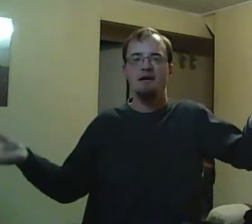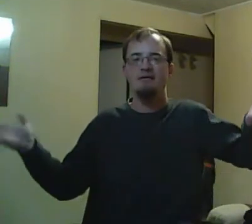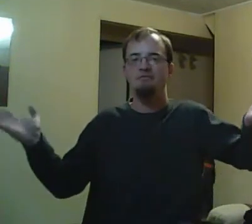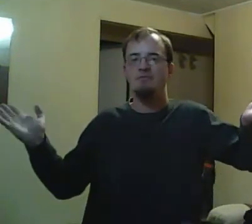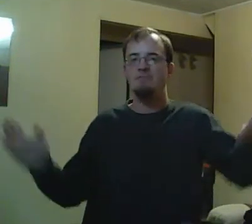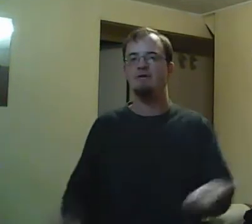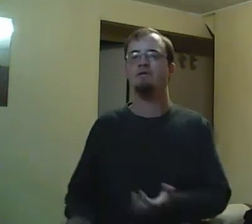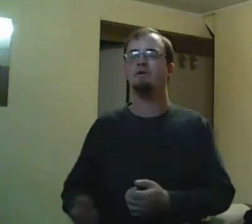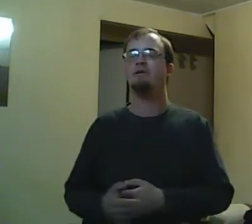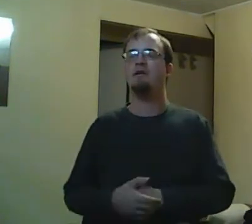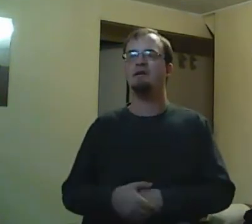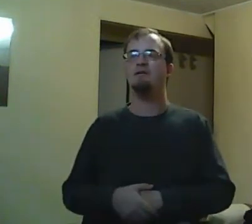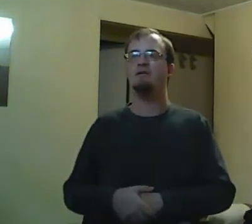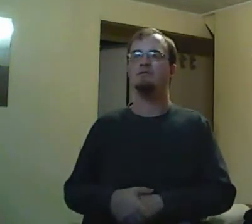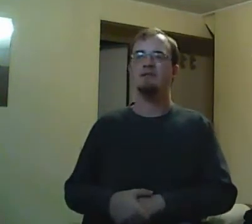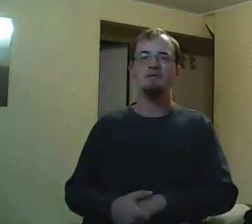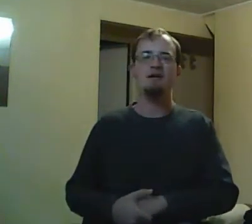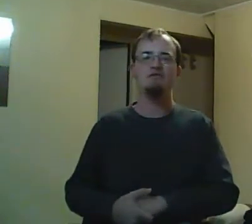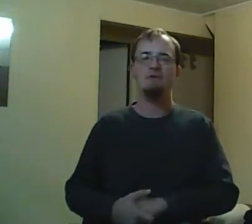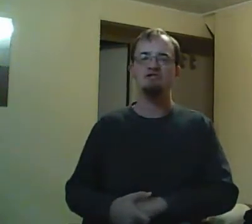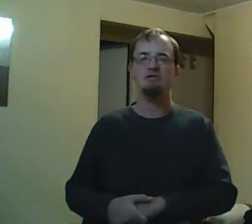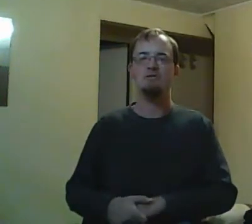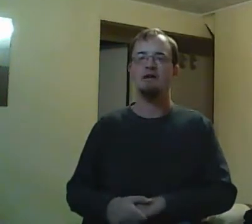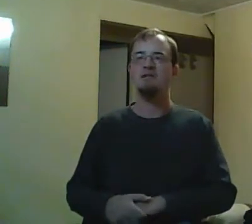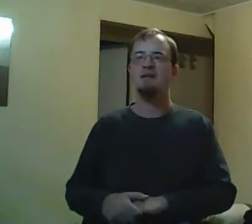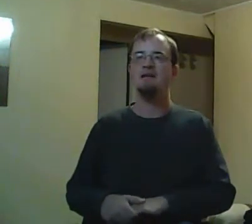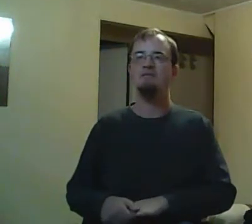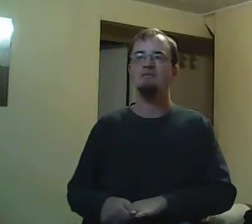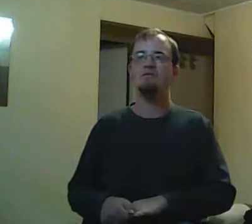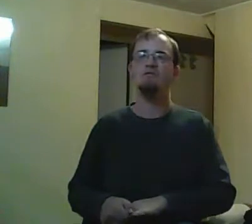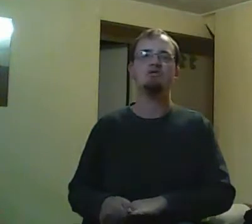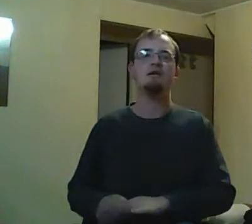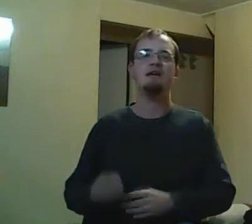It could have been worse if Spinner and Jay had been found out. Rick could have shot them.